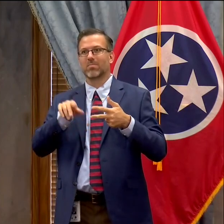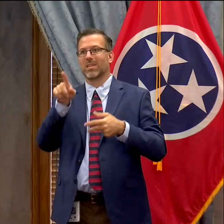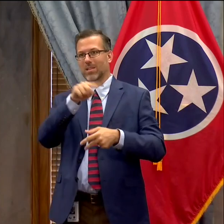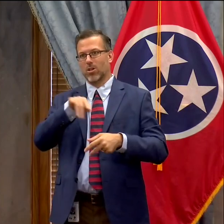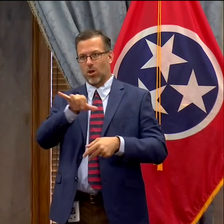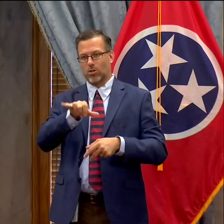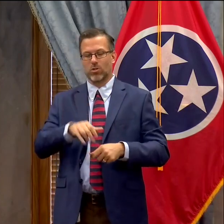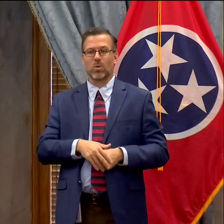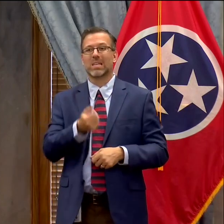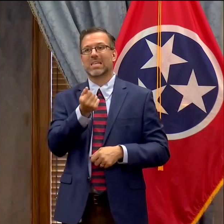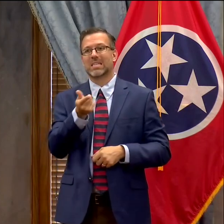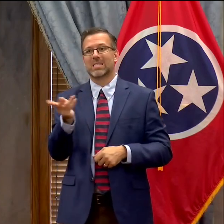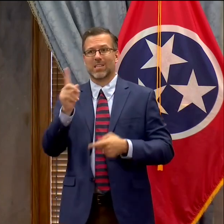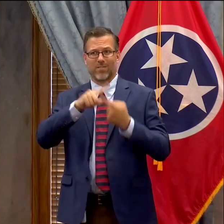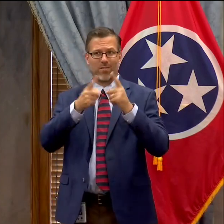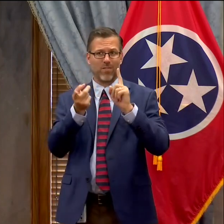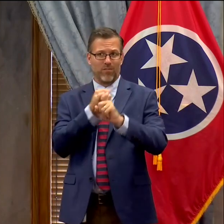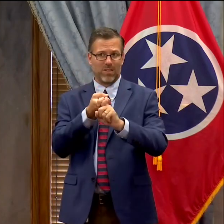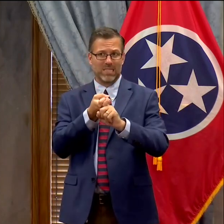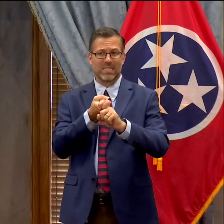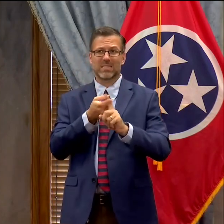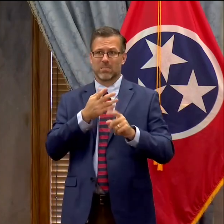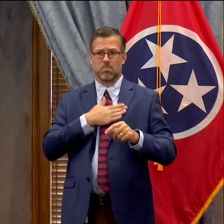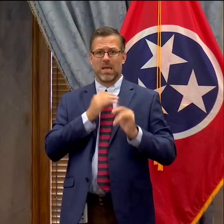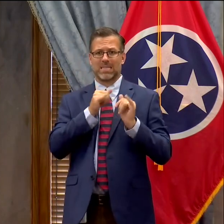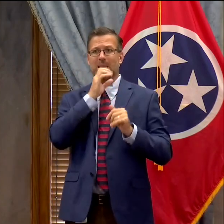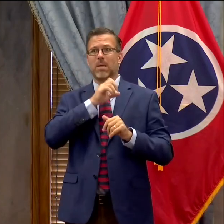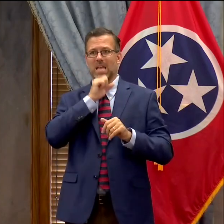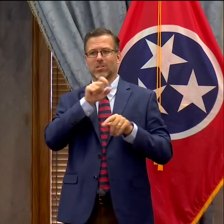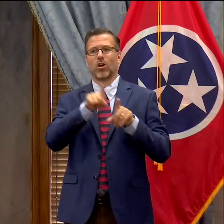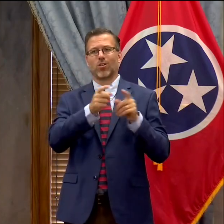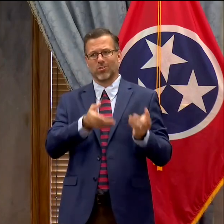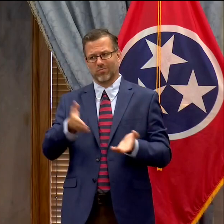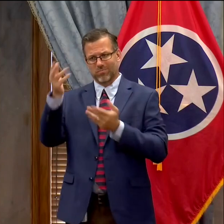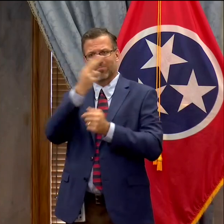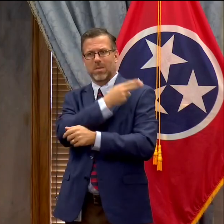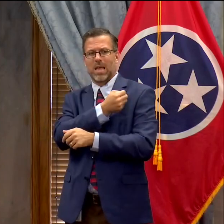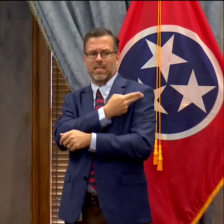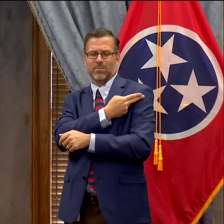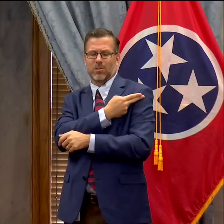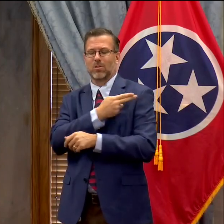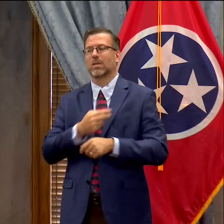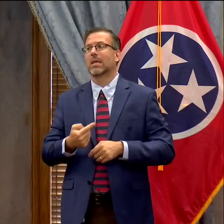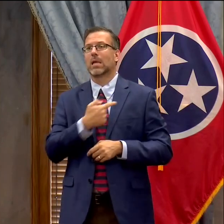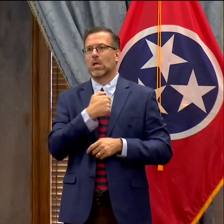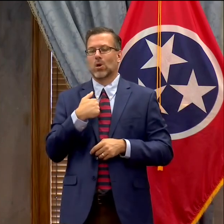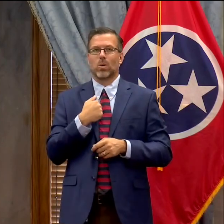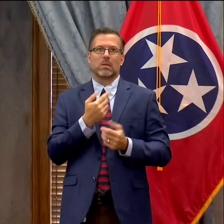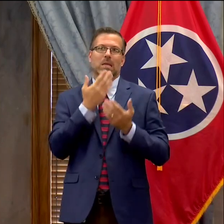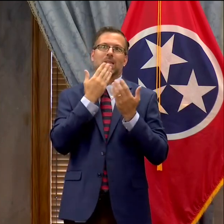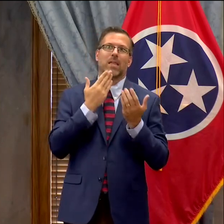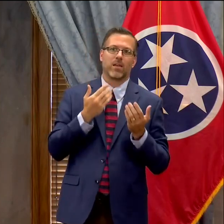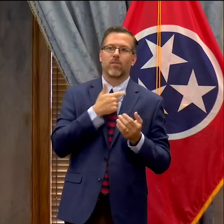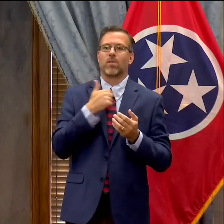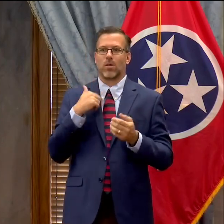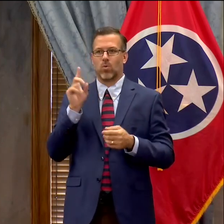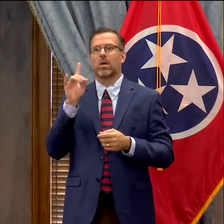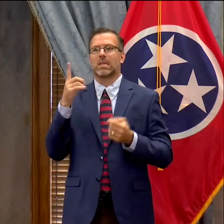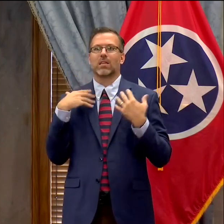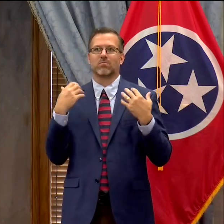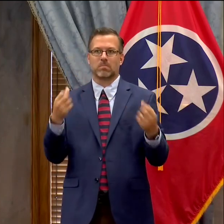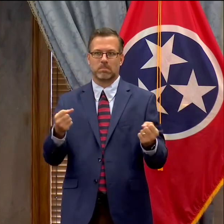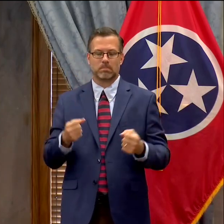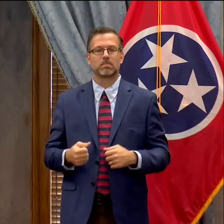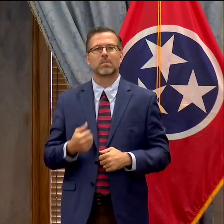friends my own age were hospitalized at the same time but we were all grateful that we could recover and we wondered